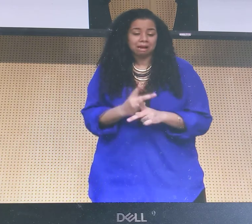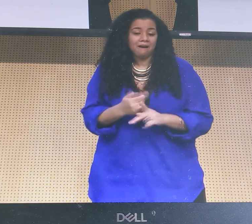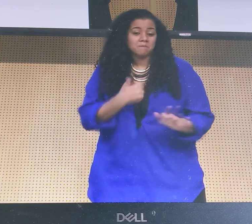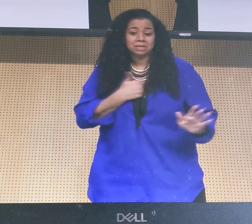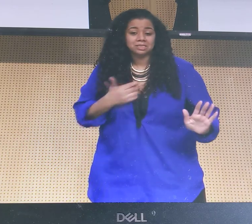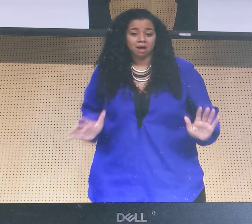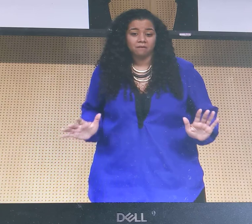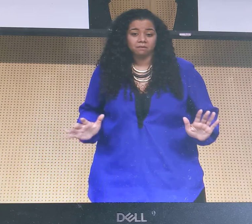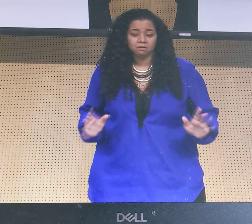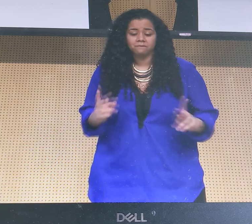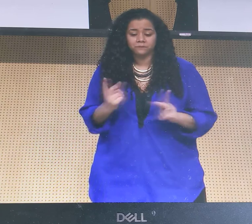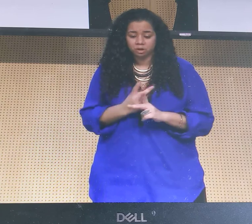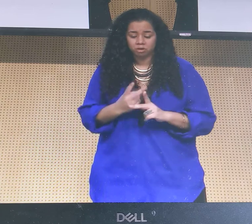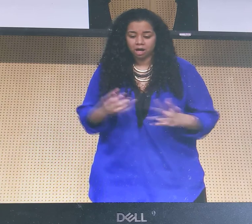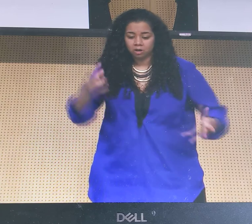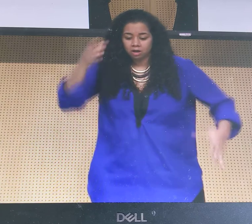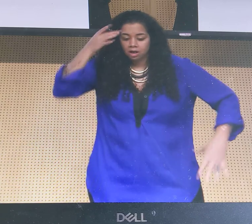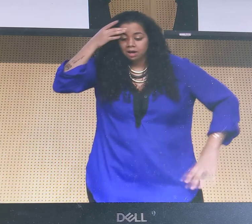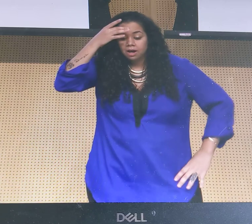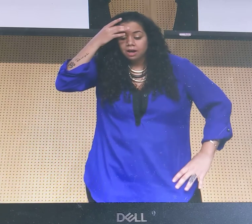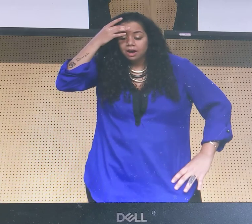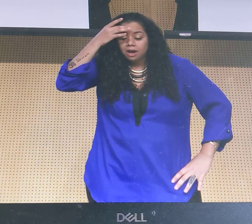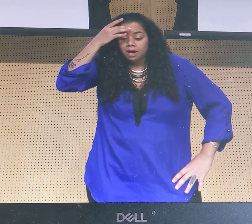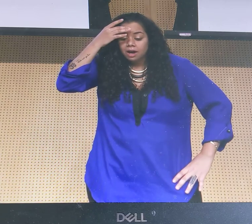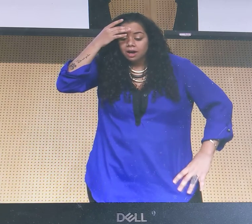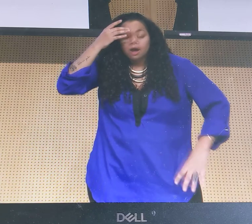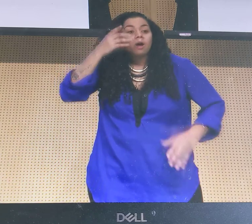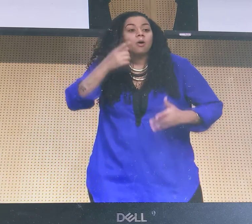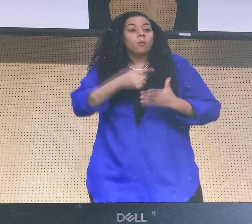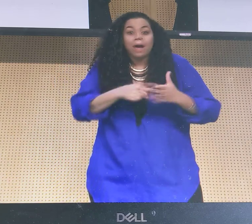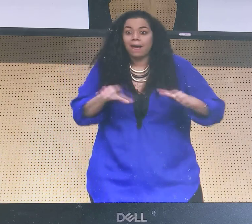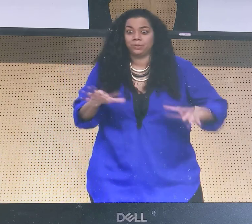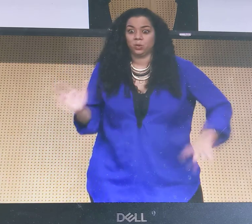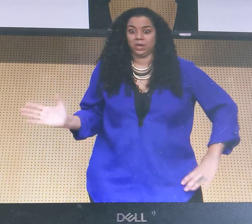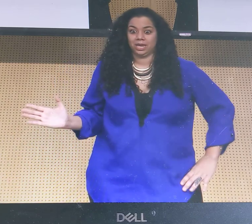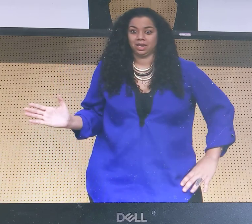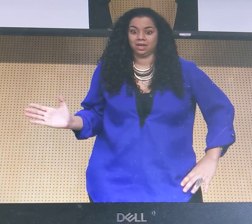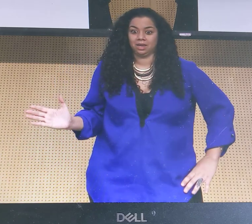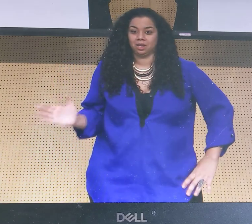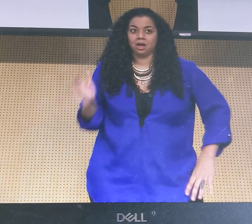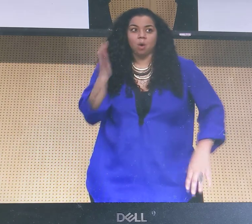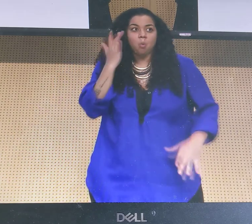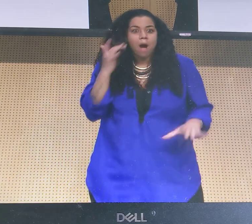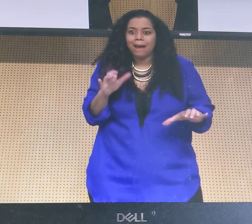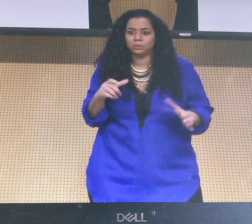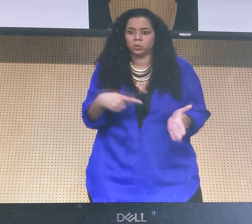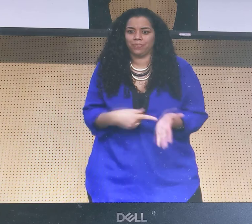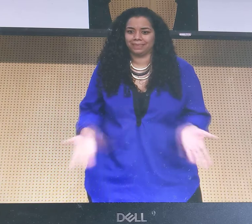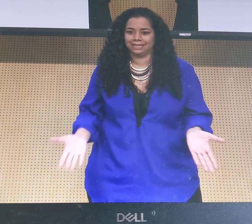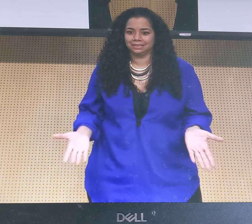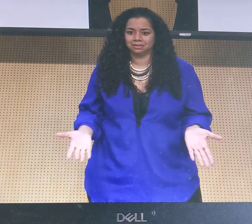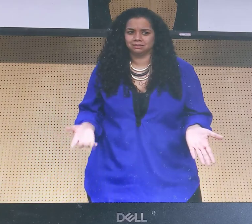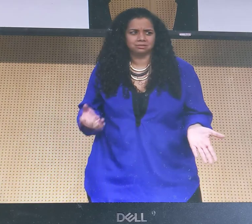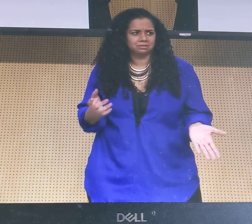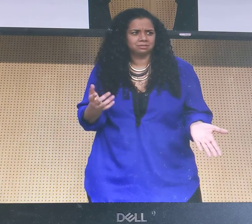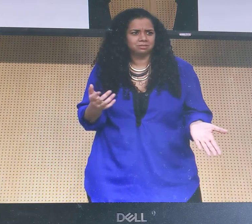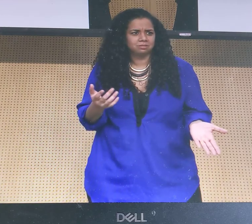problems won't hide from you. You have to figure it out. You have to figure out, you know, what you're doing. Why are you here?